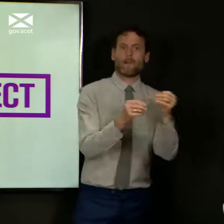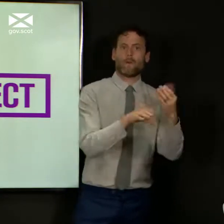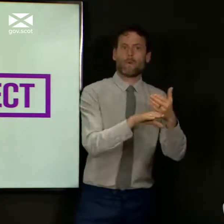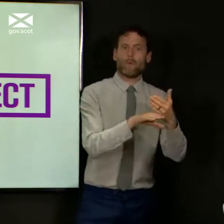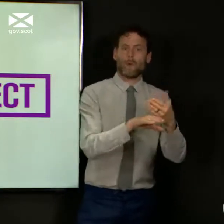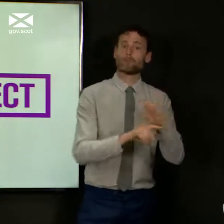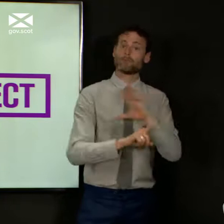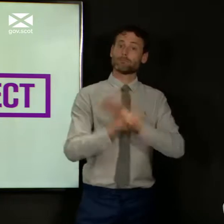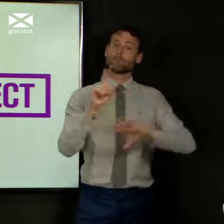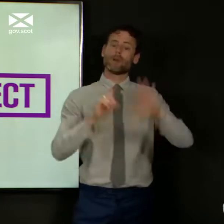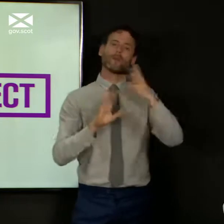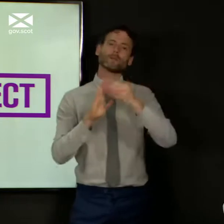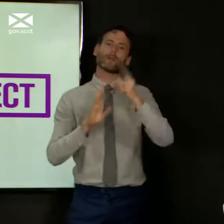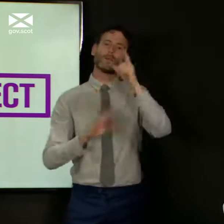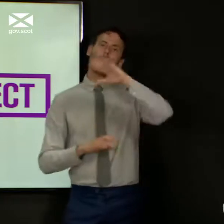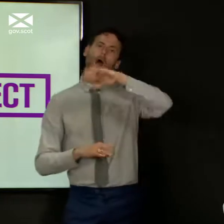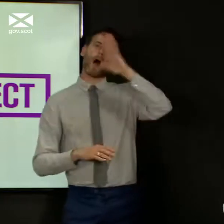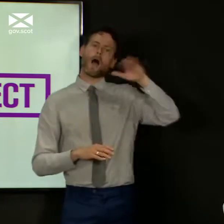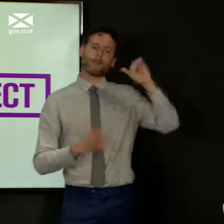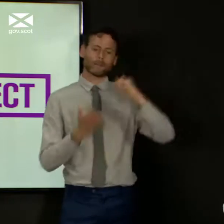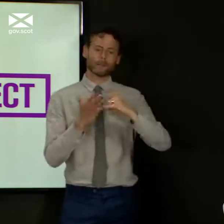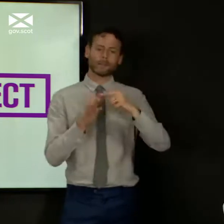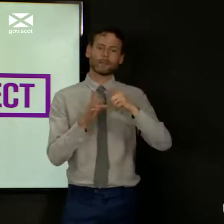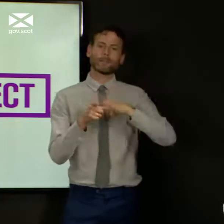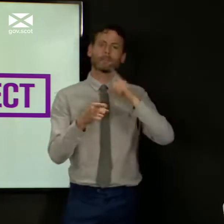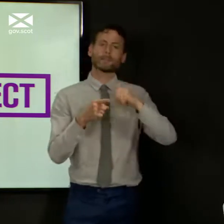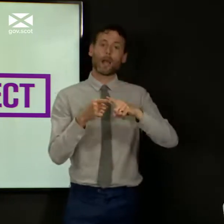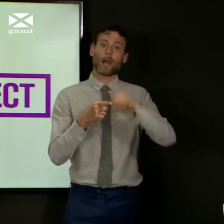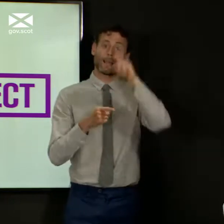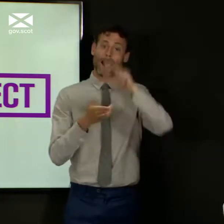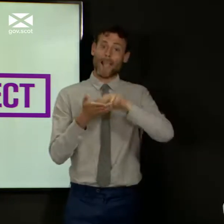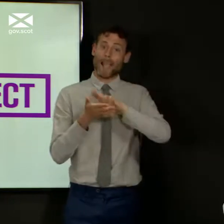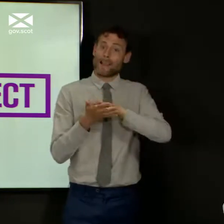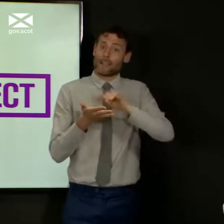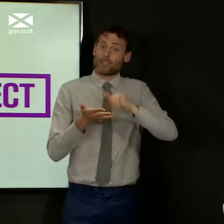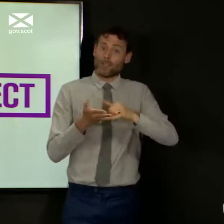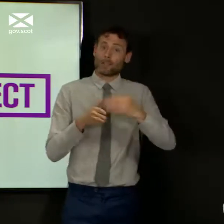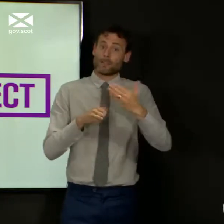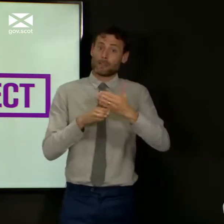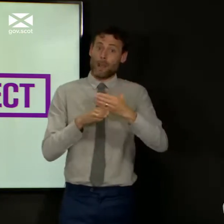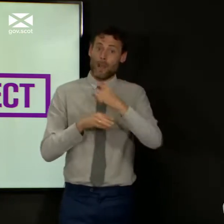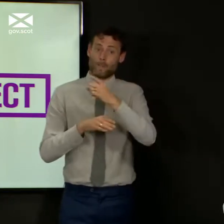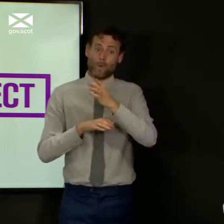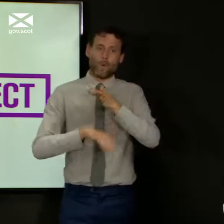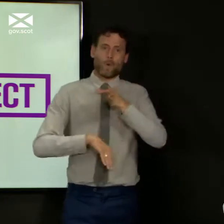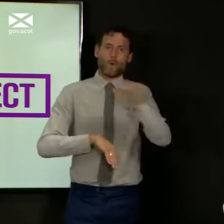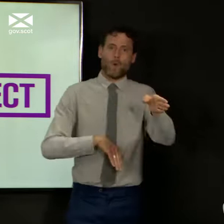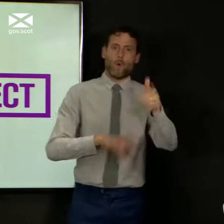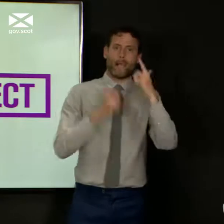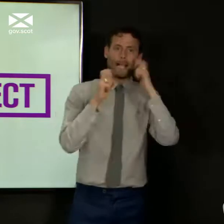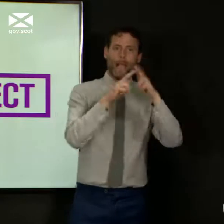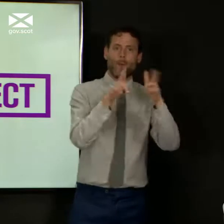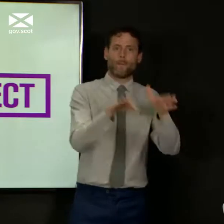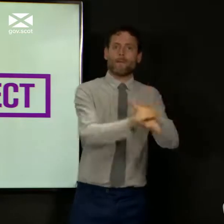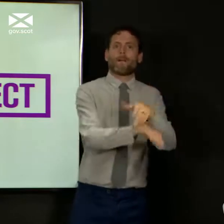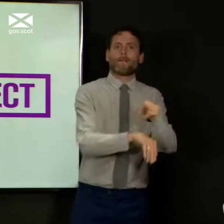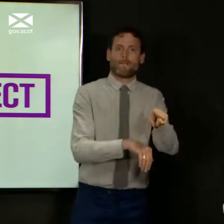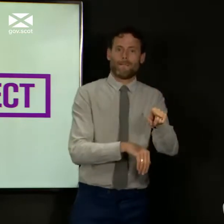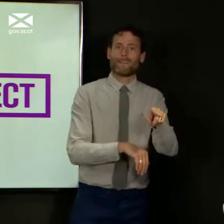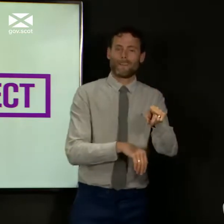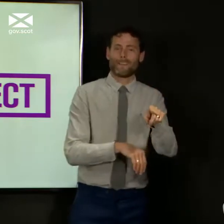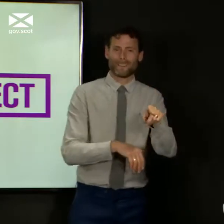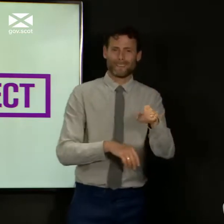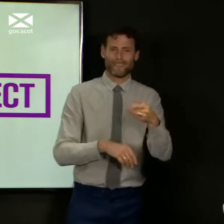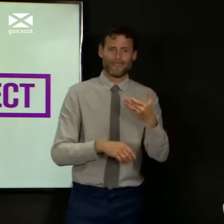for example, in Highland, in Sky, it is NHS staff that have been deployed into a particular care